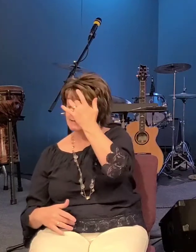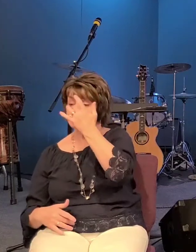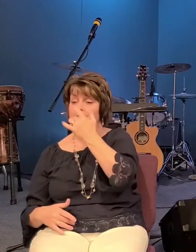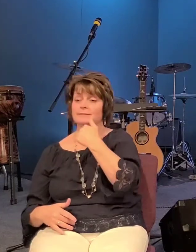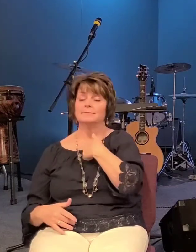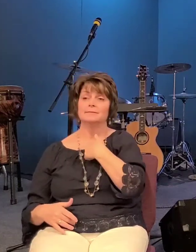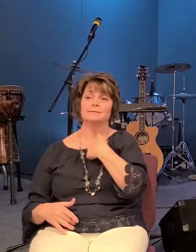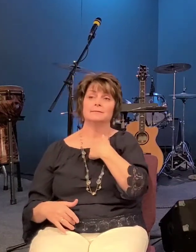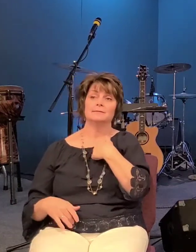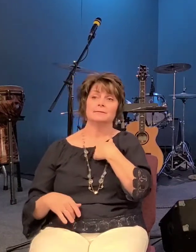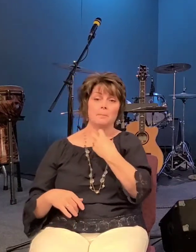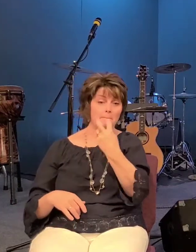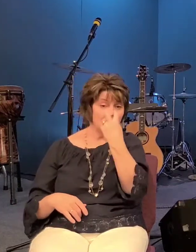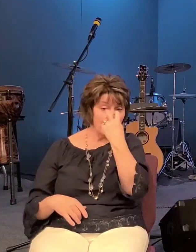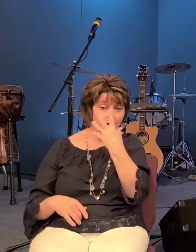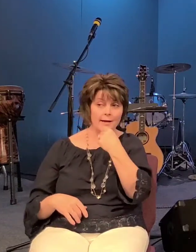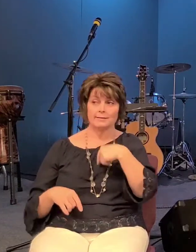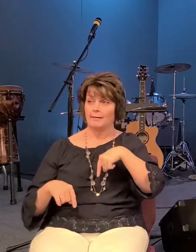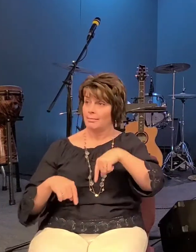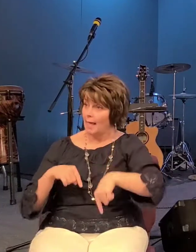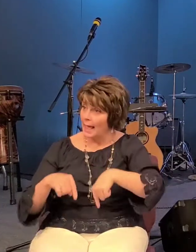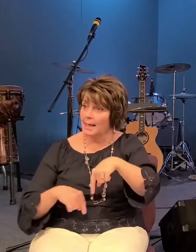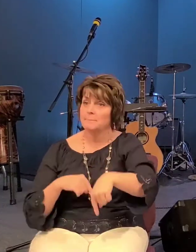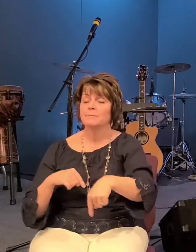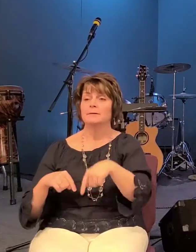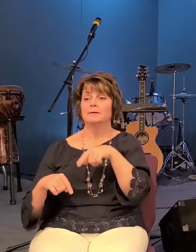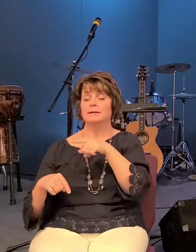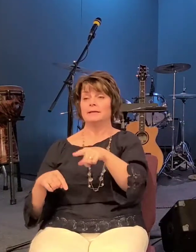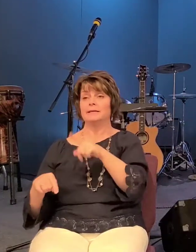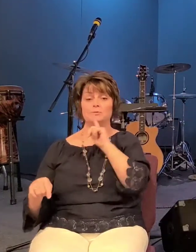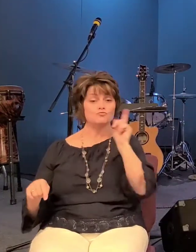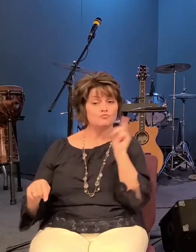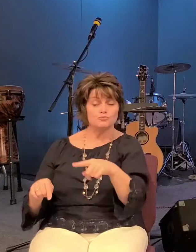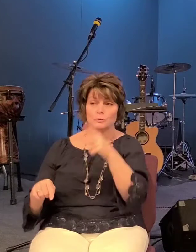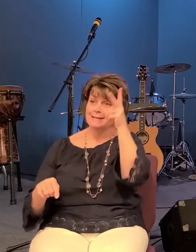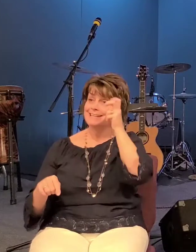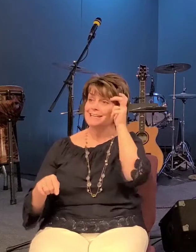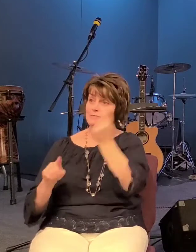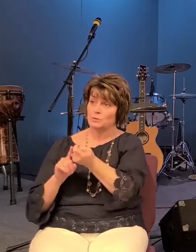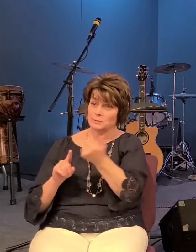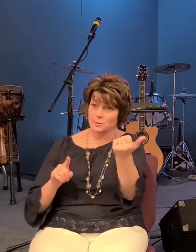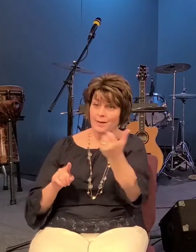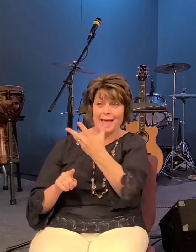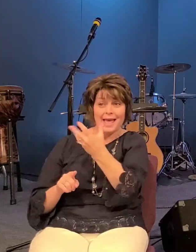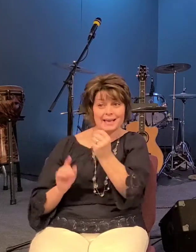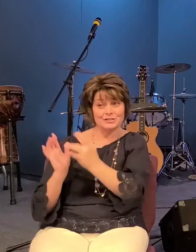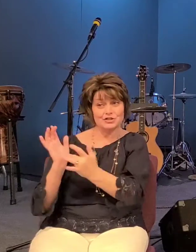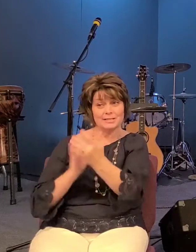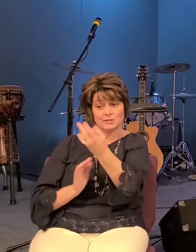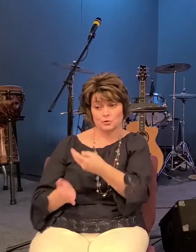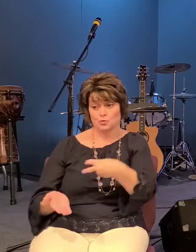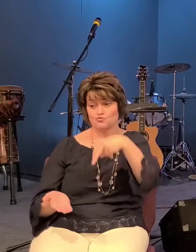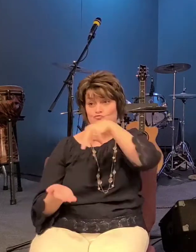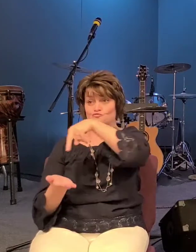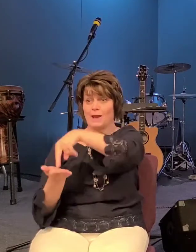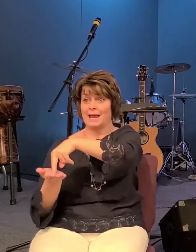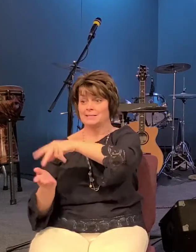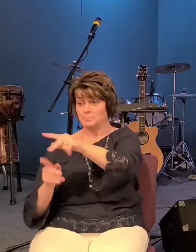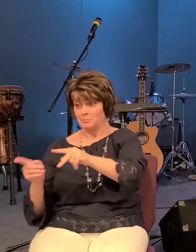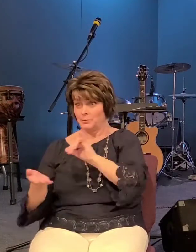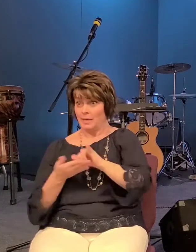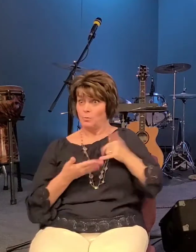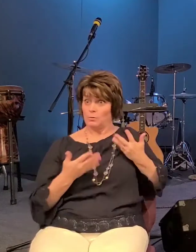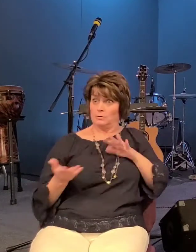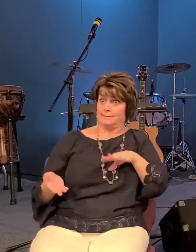lame he drove out evil spirits he even raised the dead and didn't ask for a dime